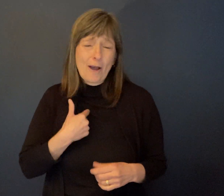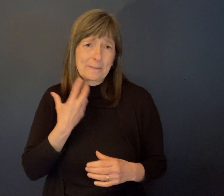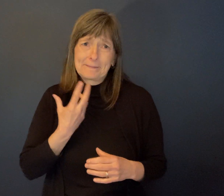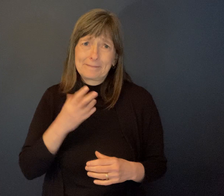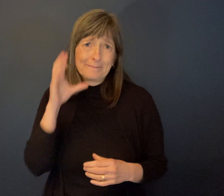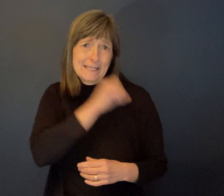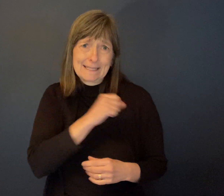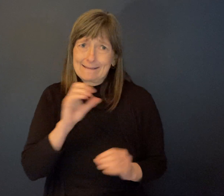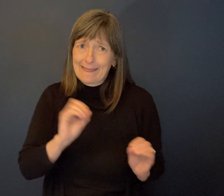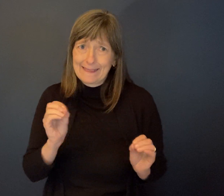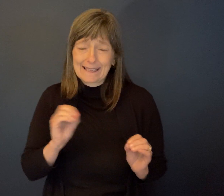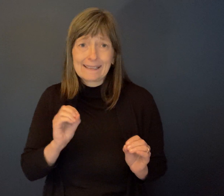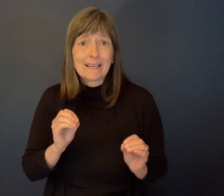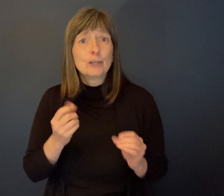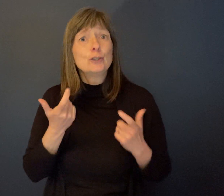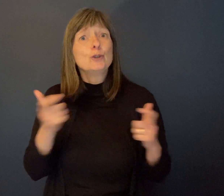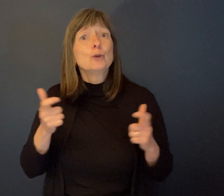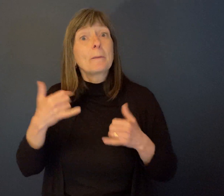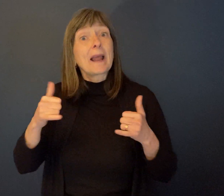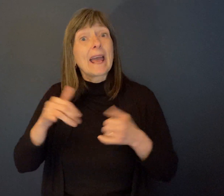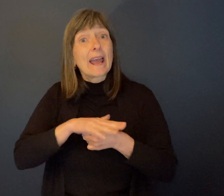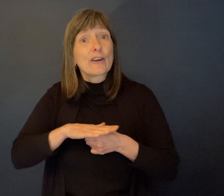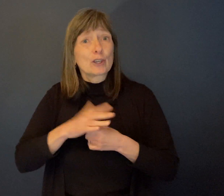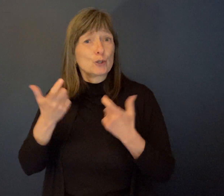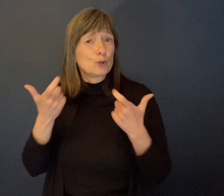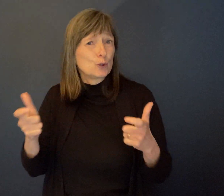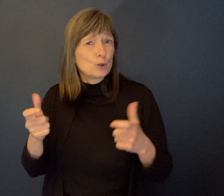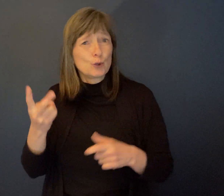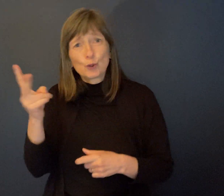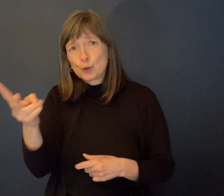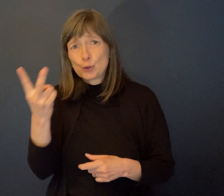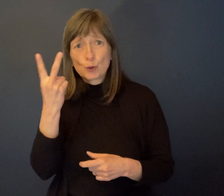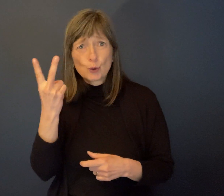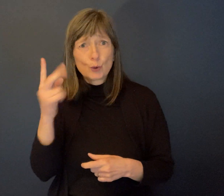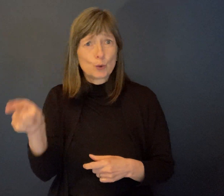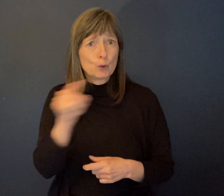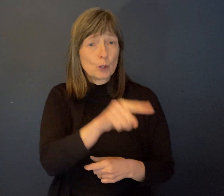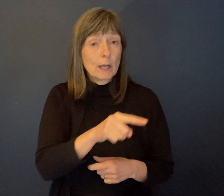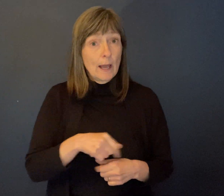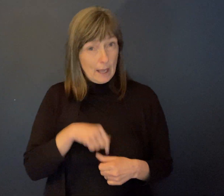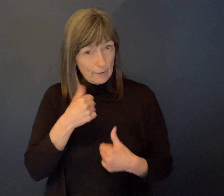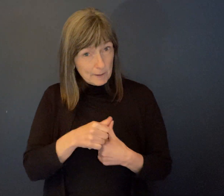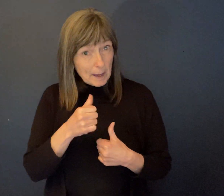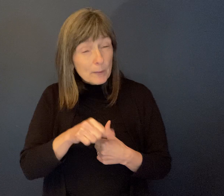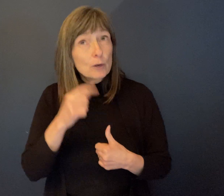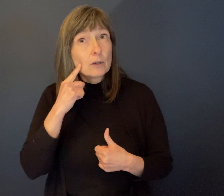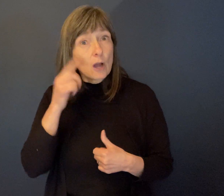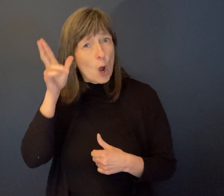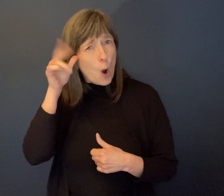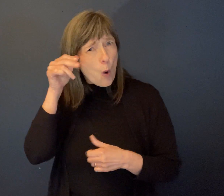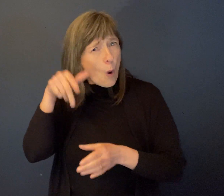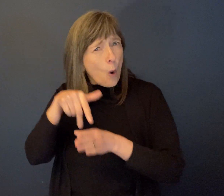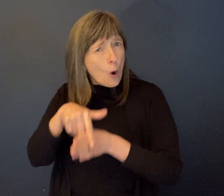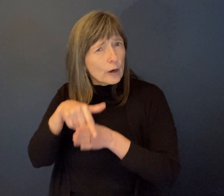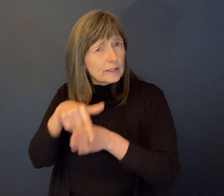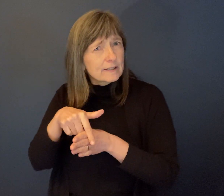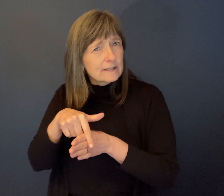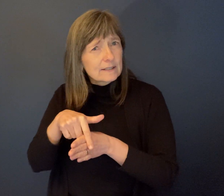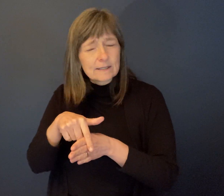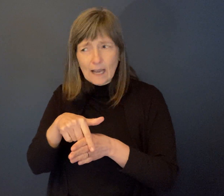I can actually remember one time riding a horse. Someone with a very... I was very young, but I